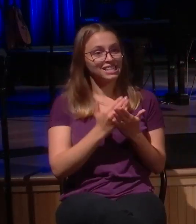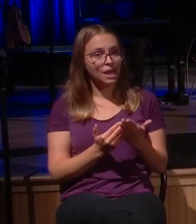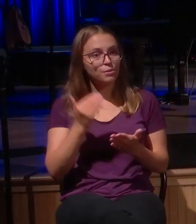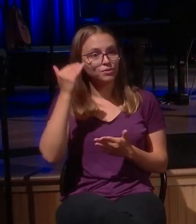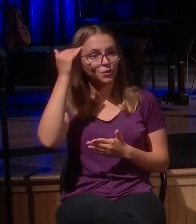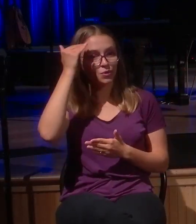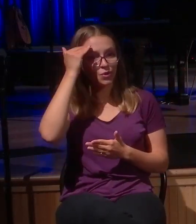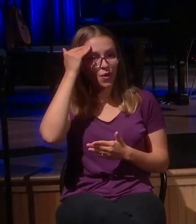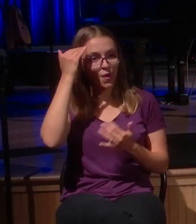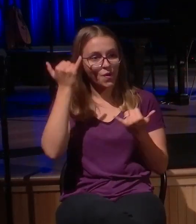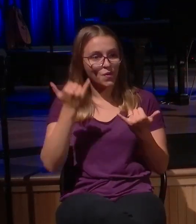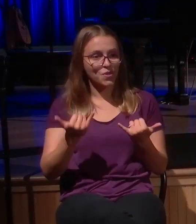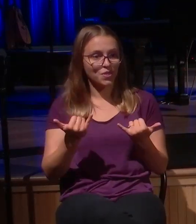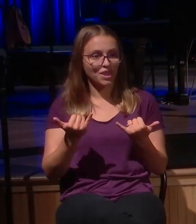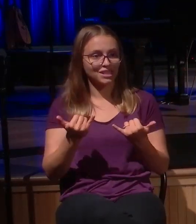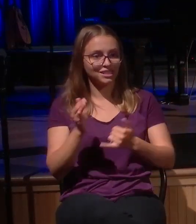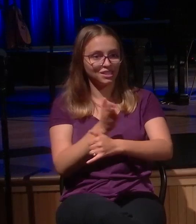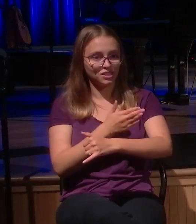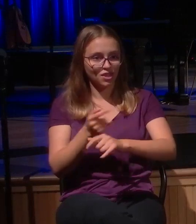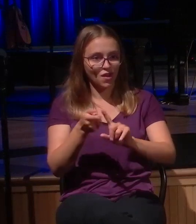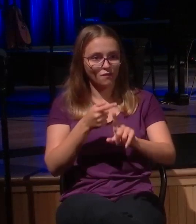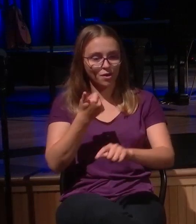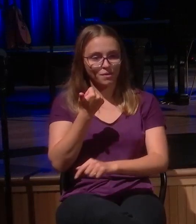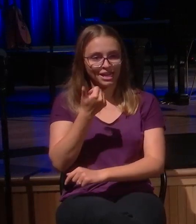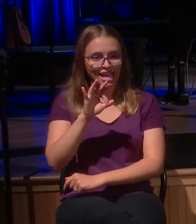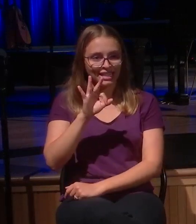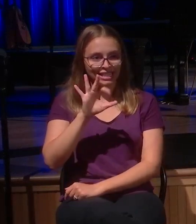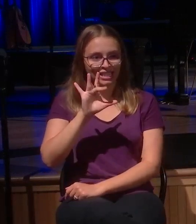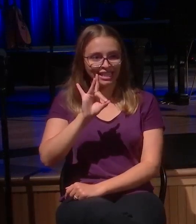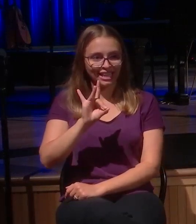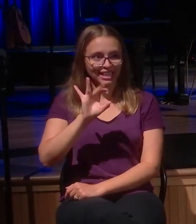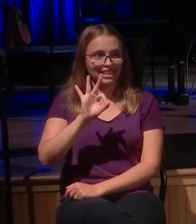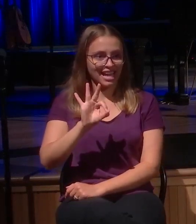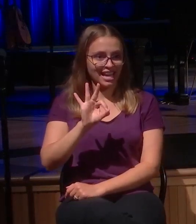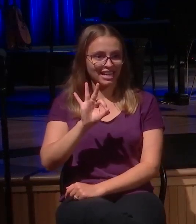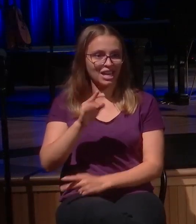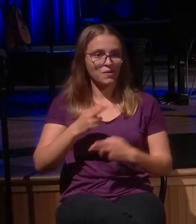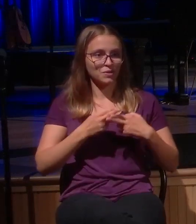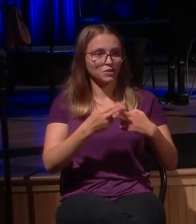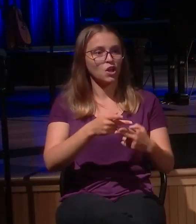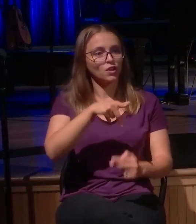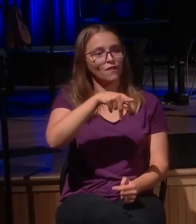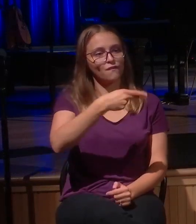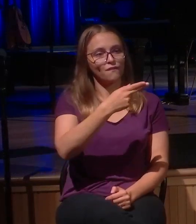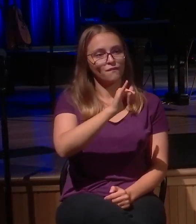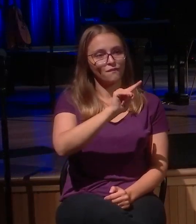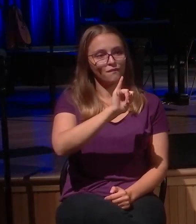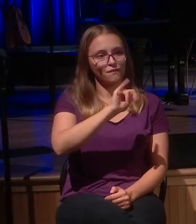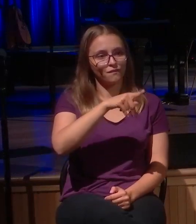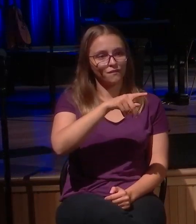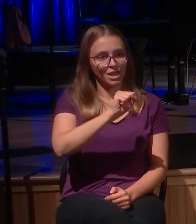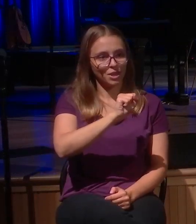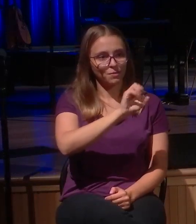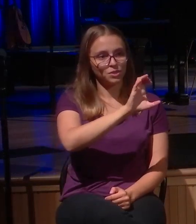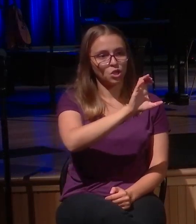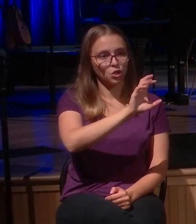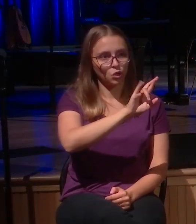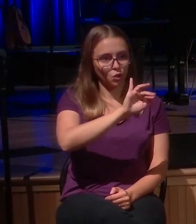1999, the group was called Phillips, Craig, and Dean. By the way, what a great name that middle guy has. Phillips, Craig, Craig,